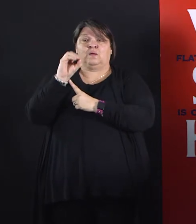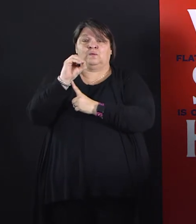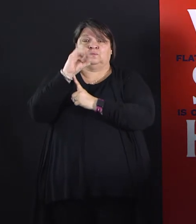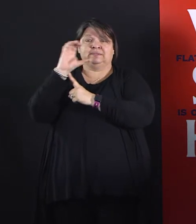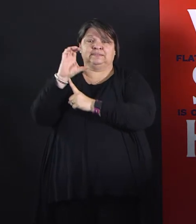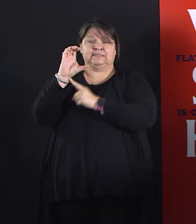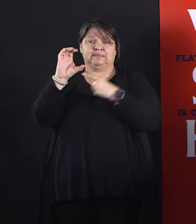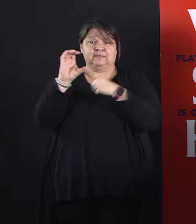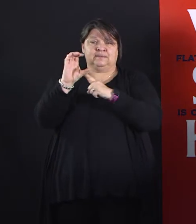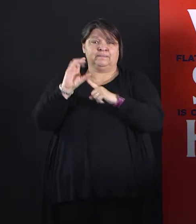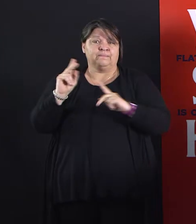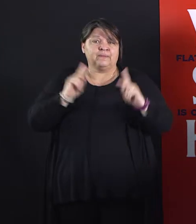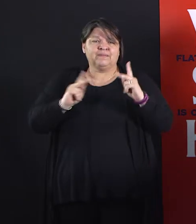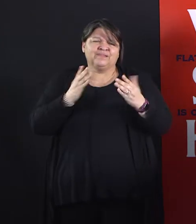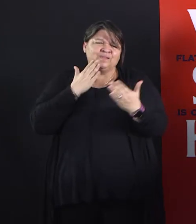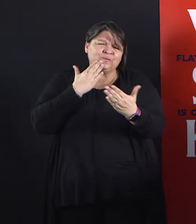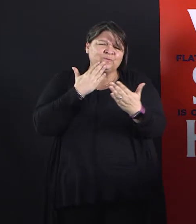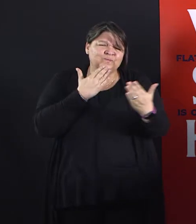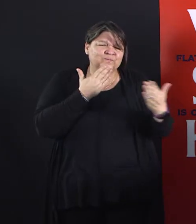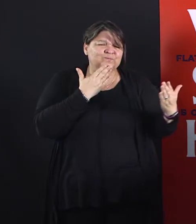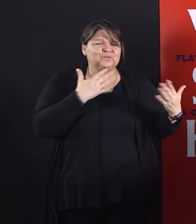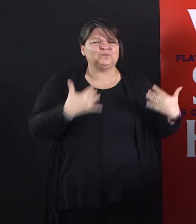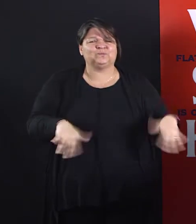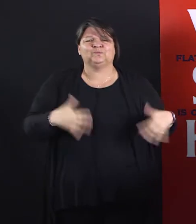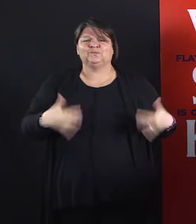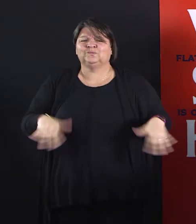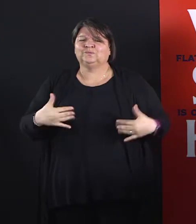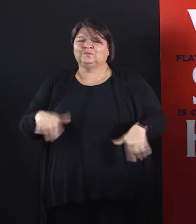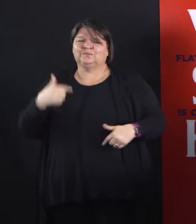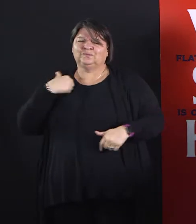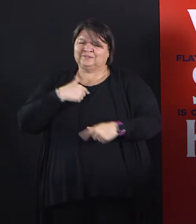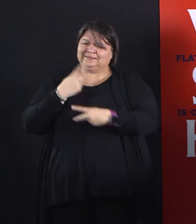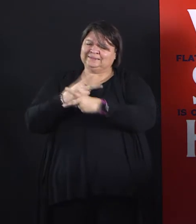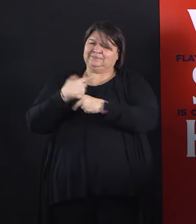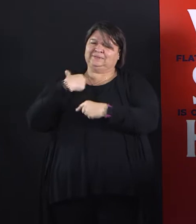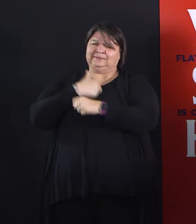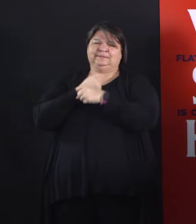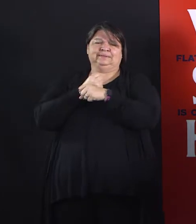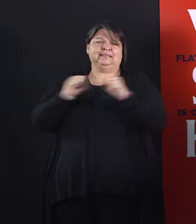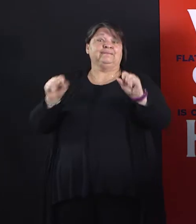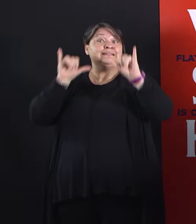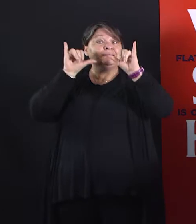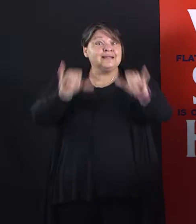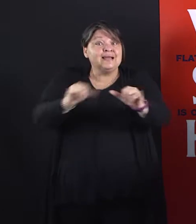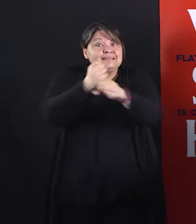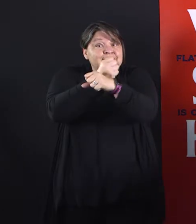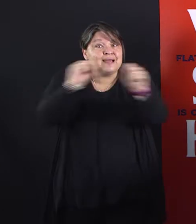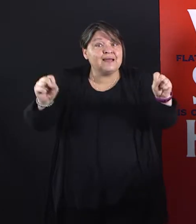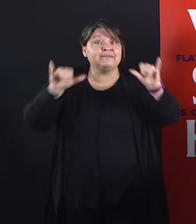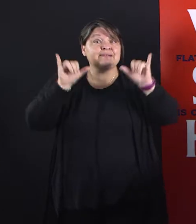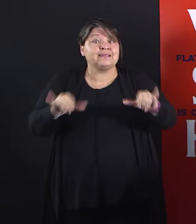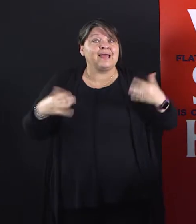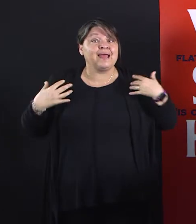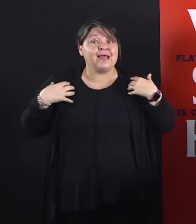keeping you stay. So, y'all stay safe, y'all stay healthy, and y'all stay home.